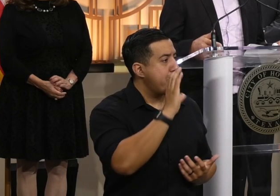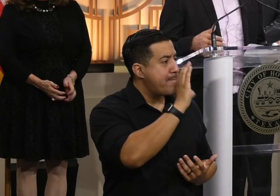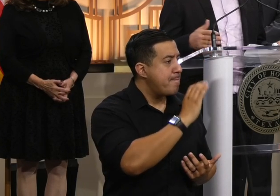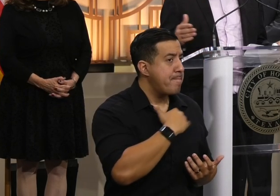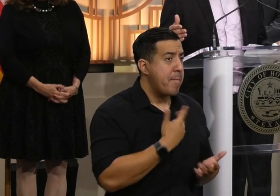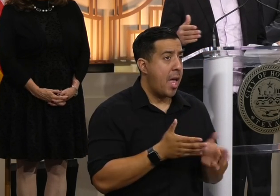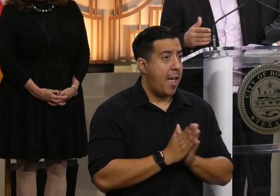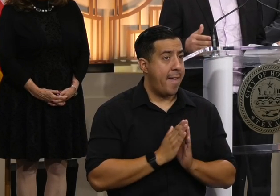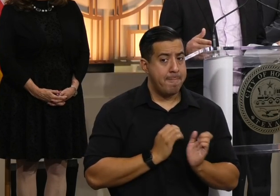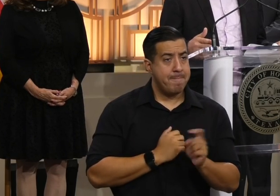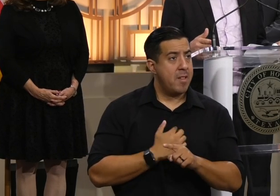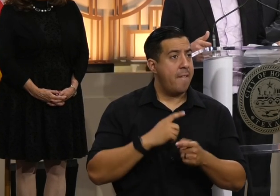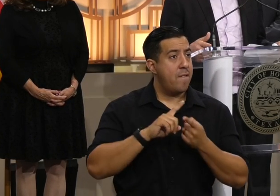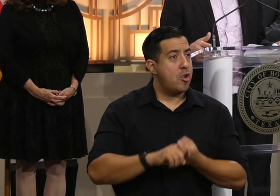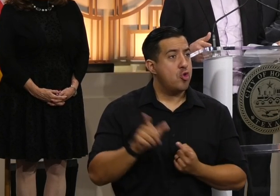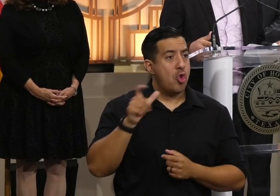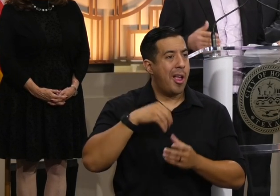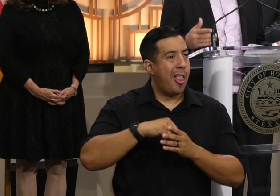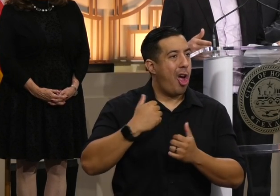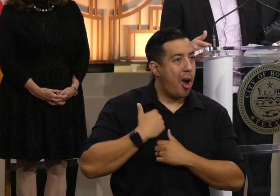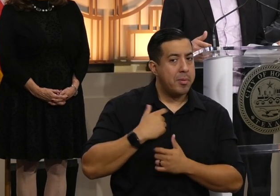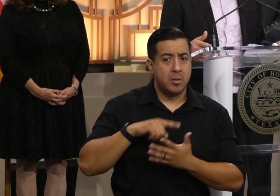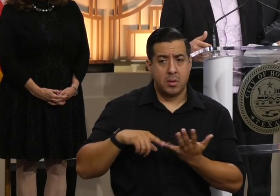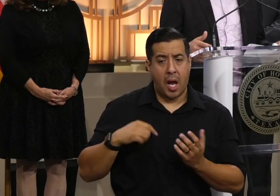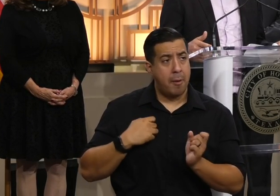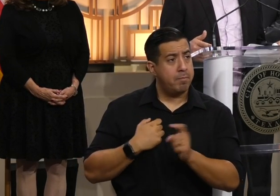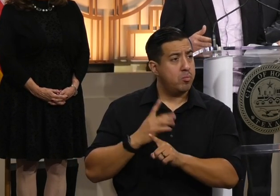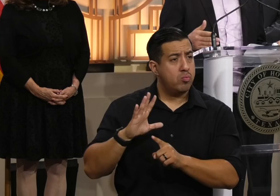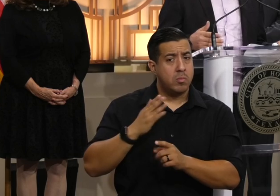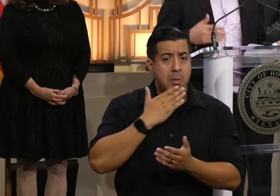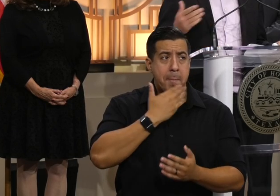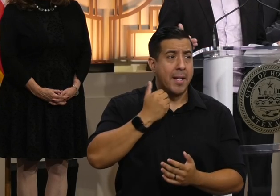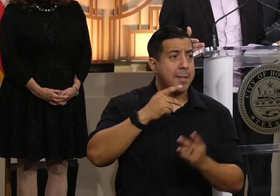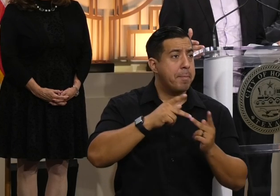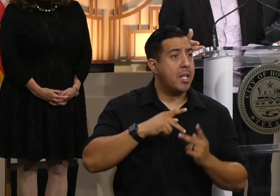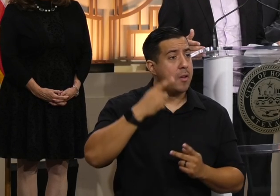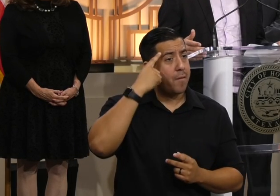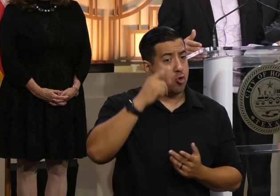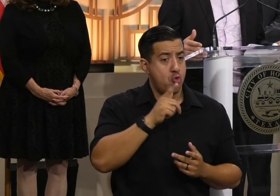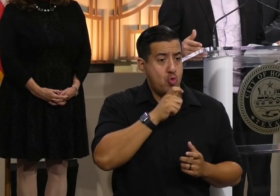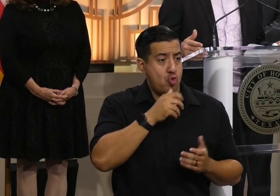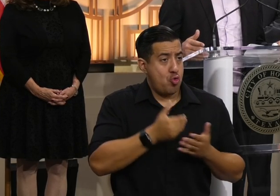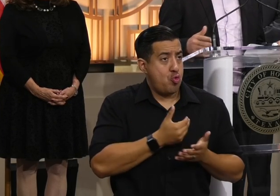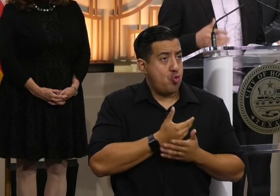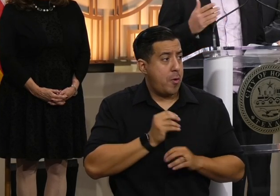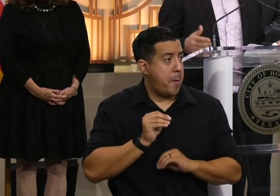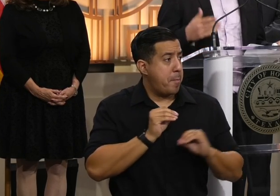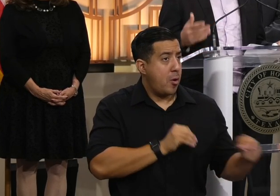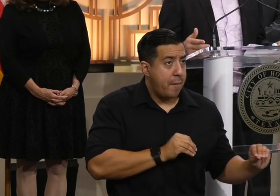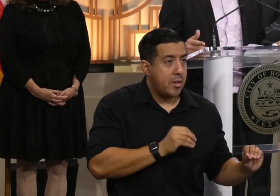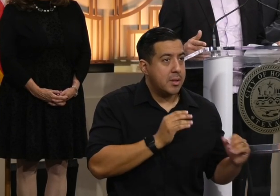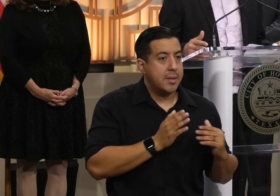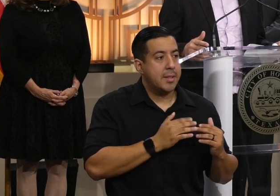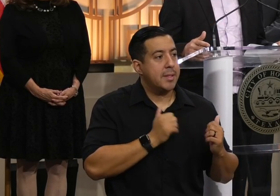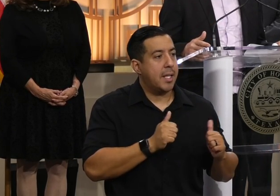So I asked my friends, the Army and the Marines, hey, what is the best place for the newcomers that, you know, they can resettle